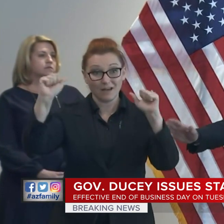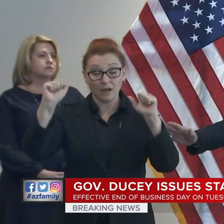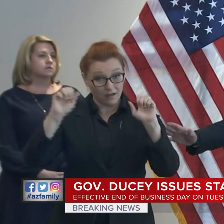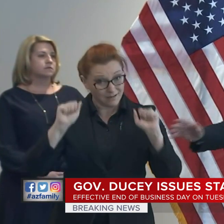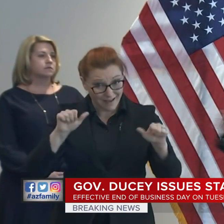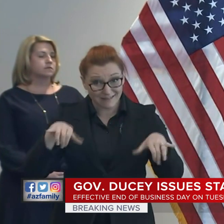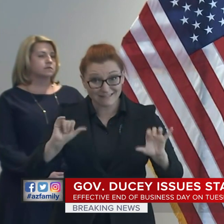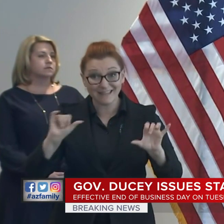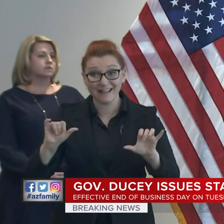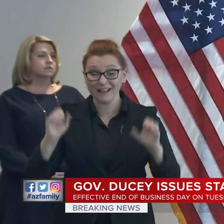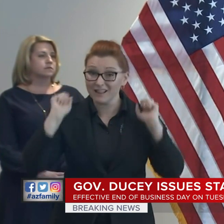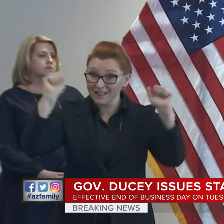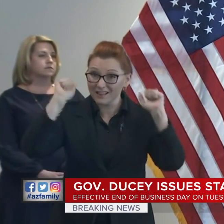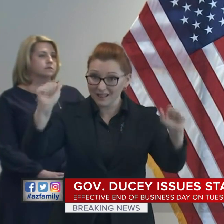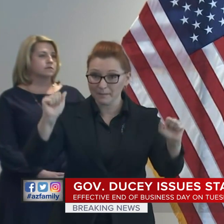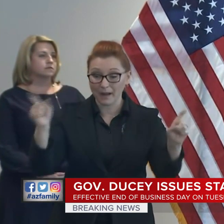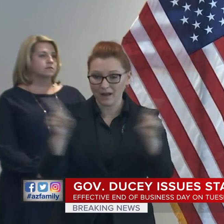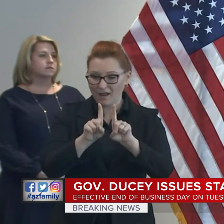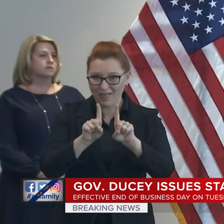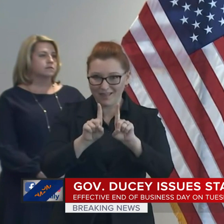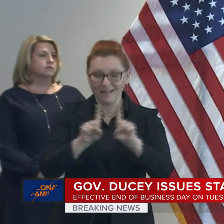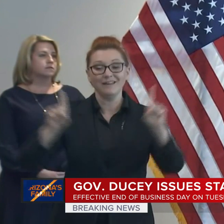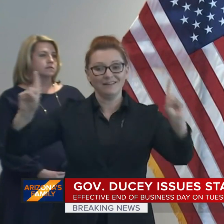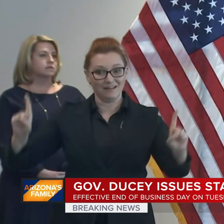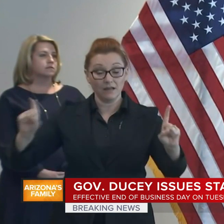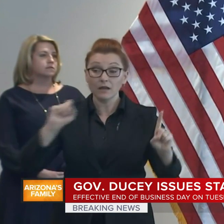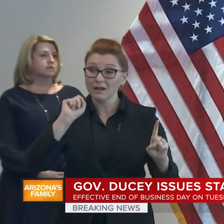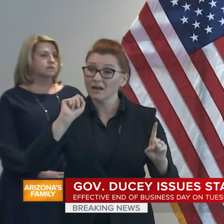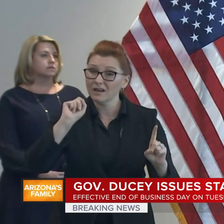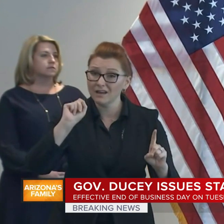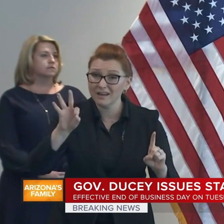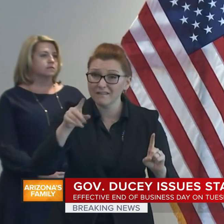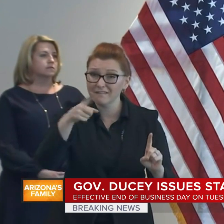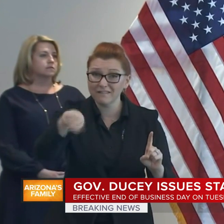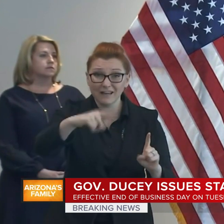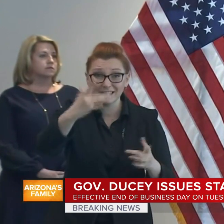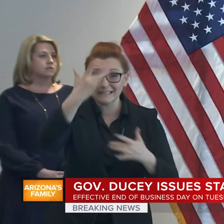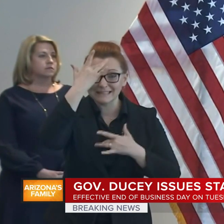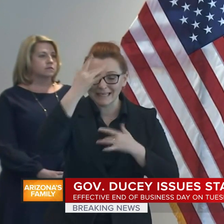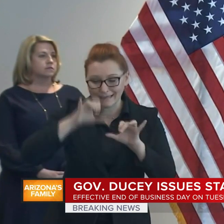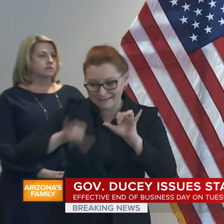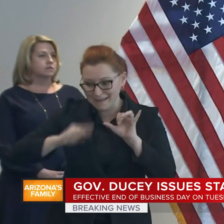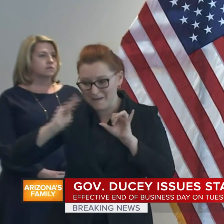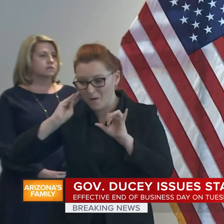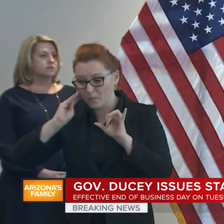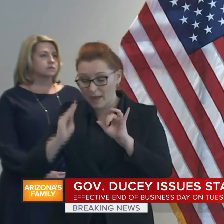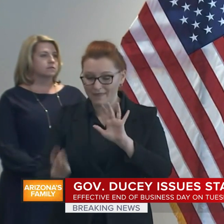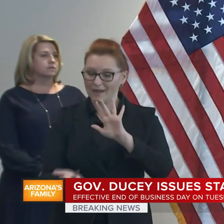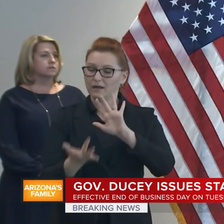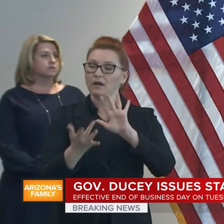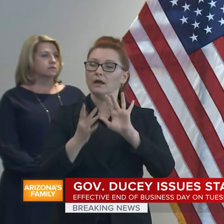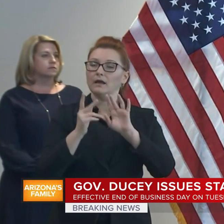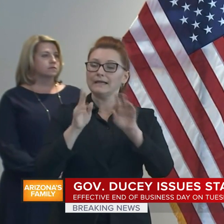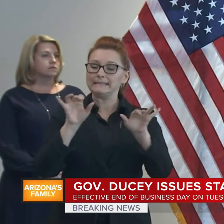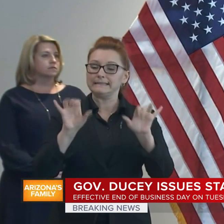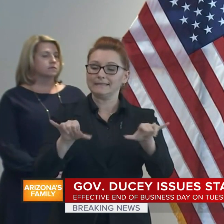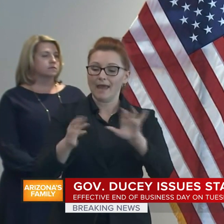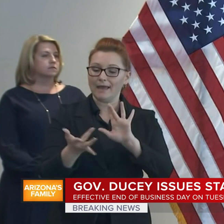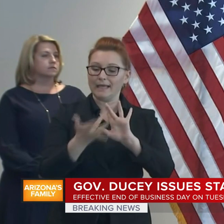distance from one another. If you're sick, you should stay home. And the stay connected part of it is that